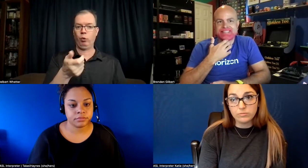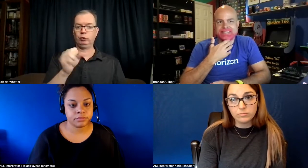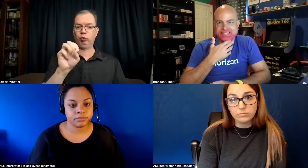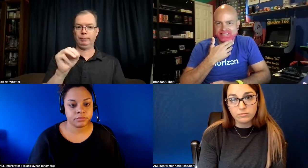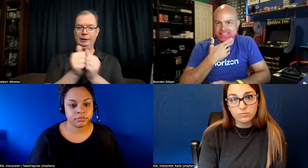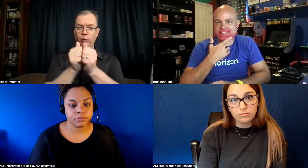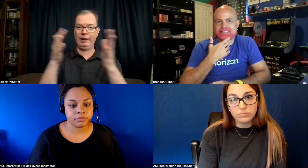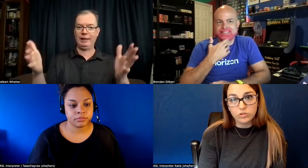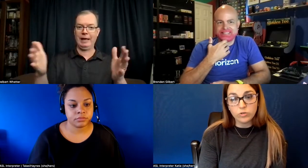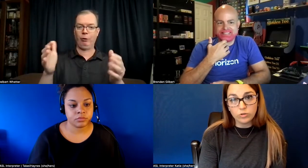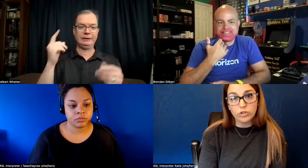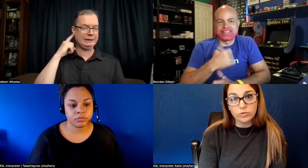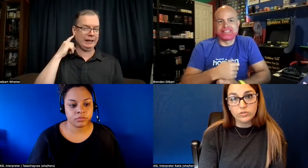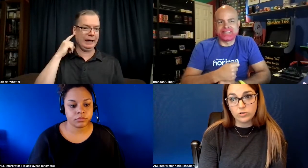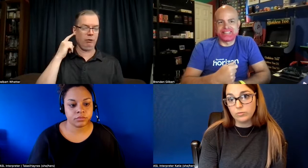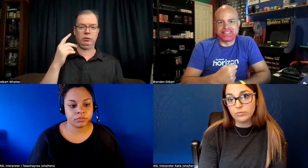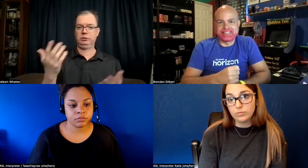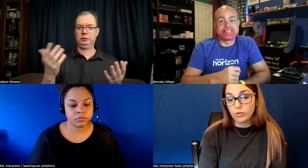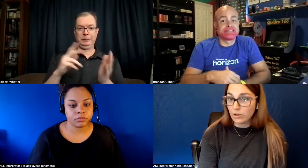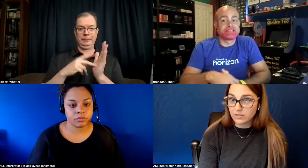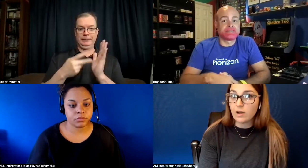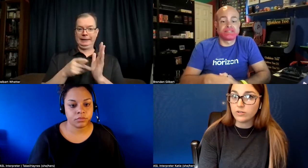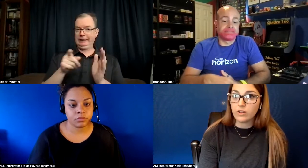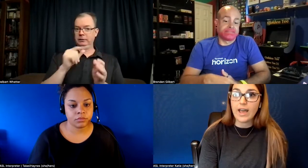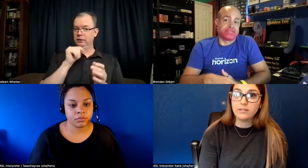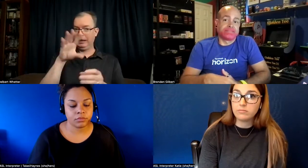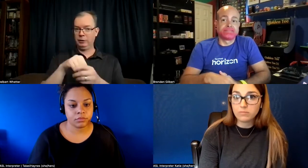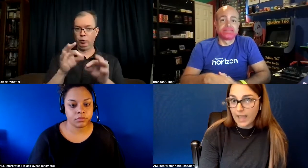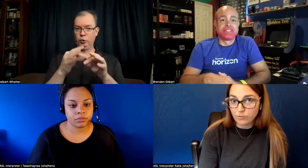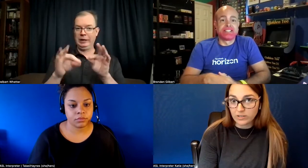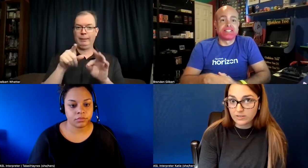do use zoom without sound they'll add captions